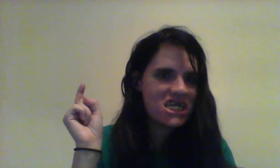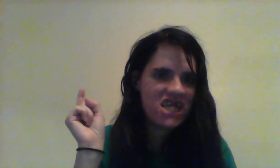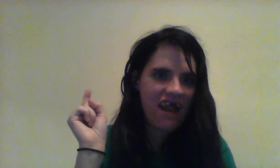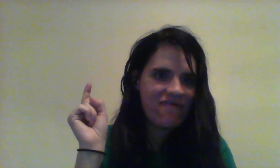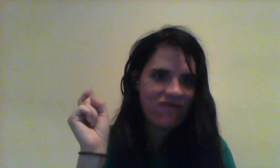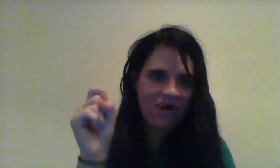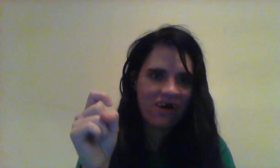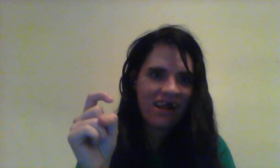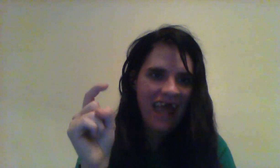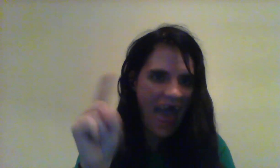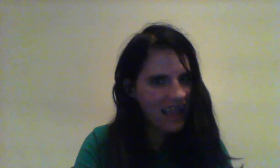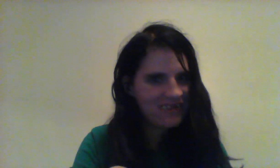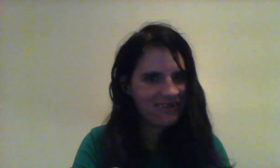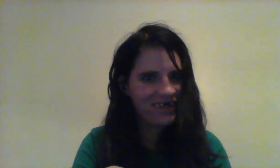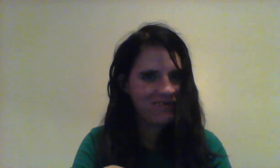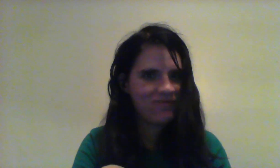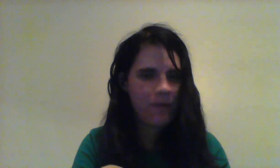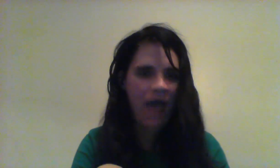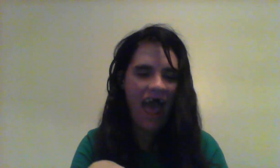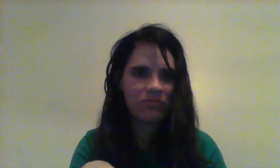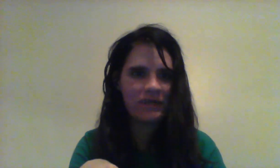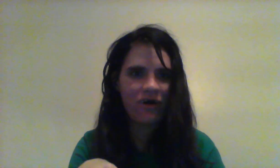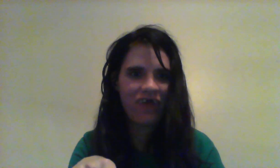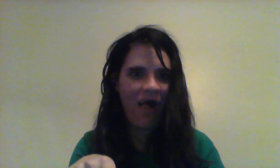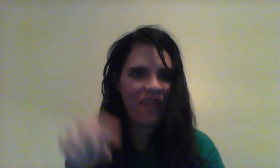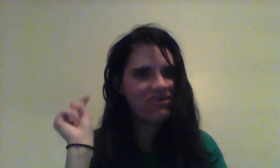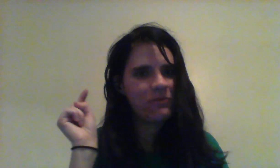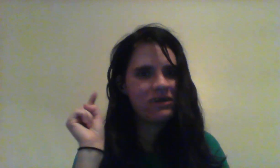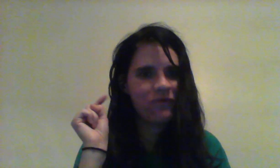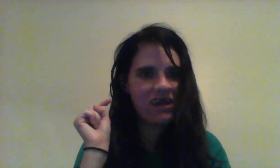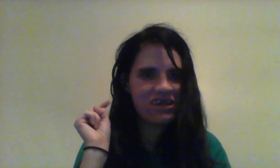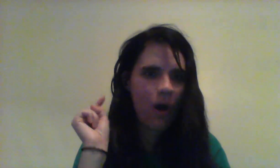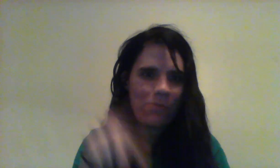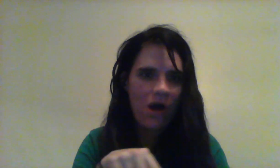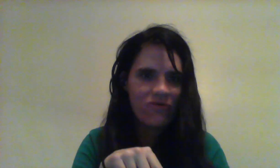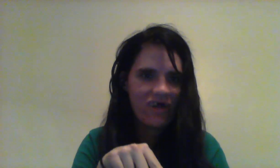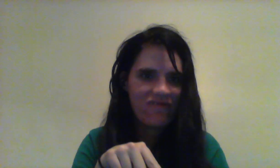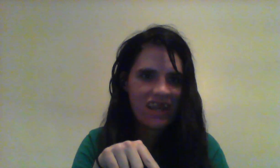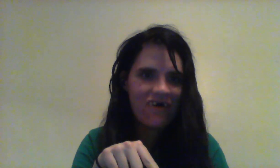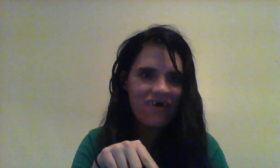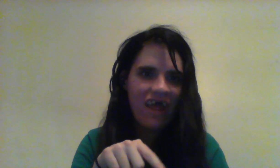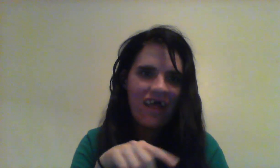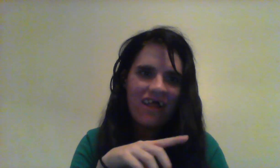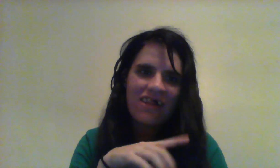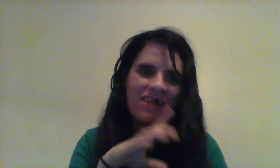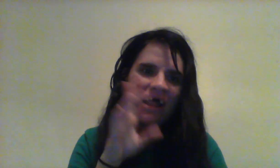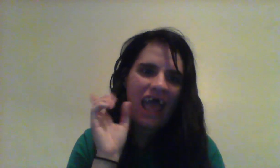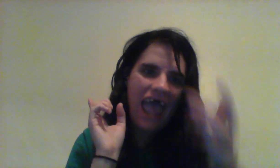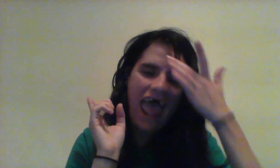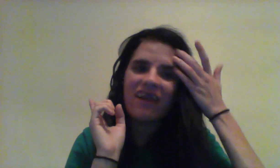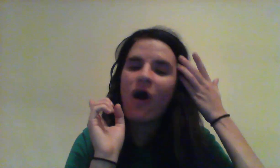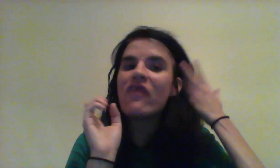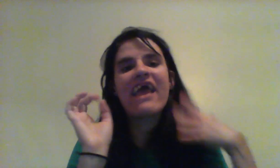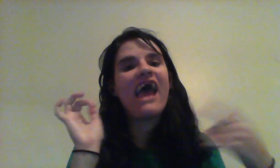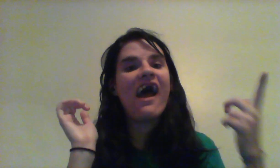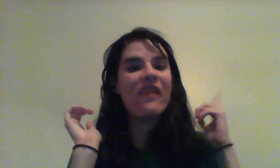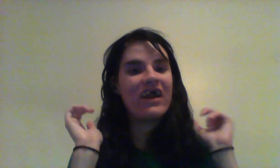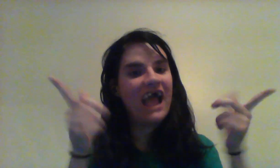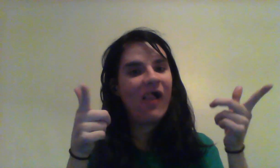done for Alistair from Has Been Hotel. Thanks so much for watching, hope you all enjoyed the video, and you all pay care out there and health.